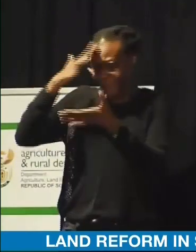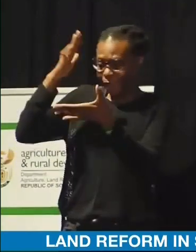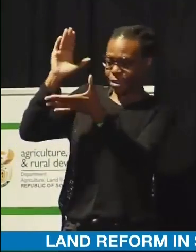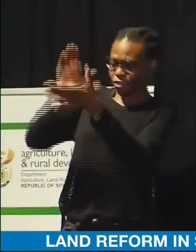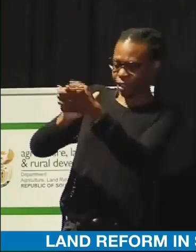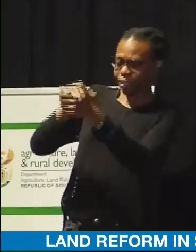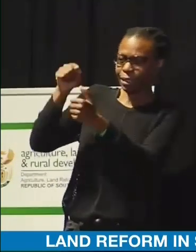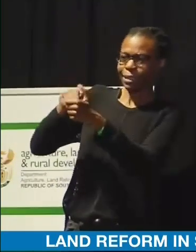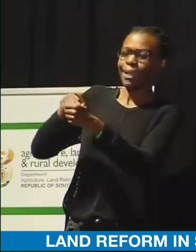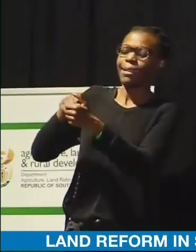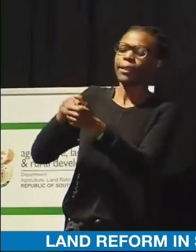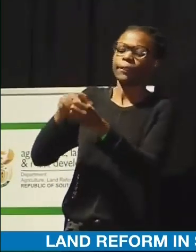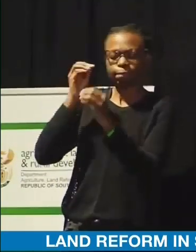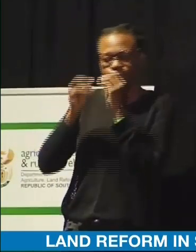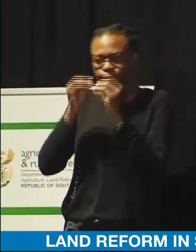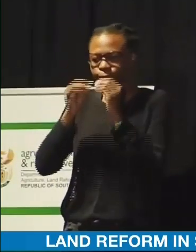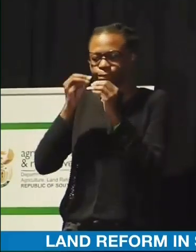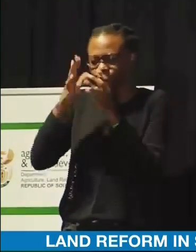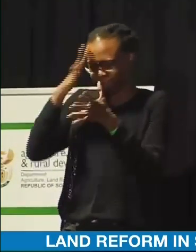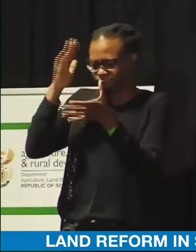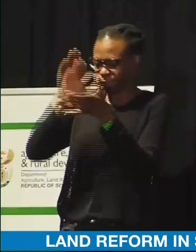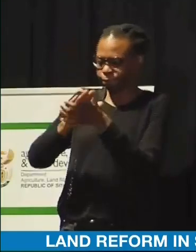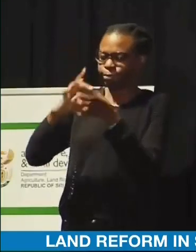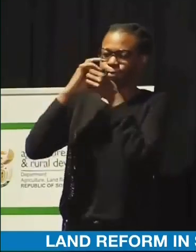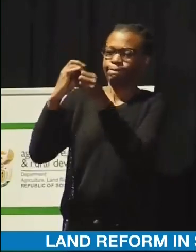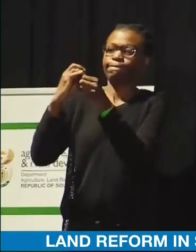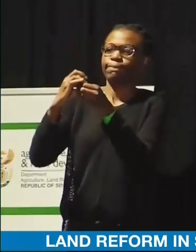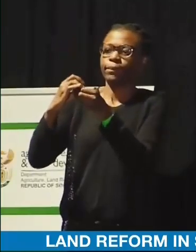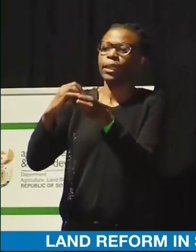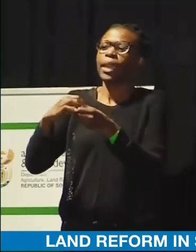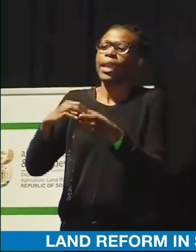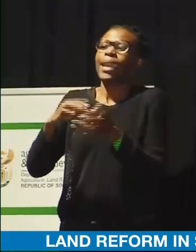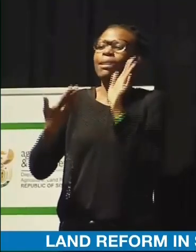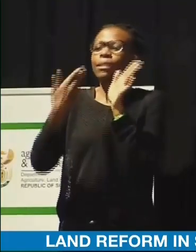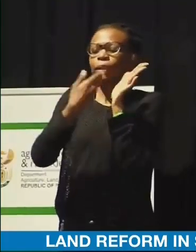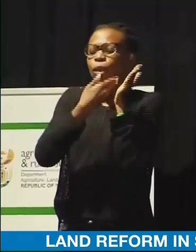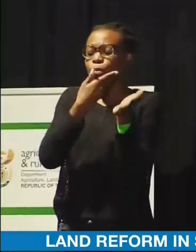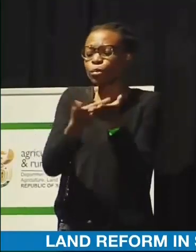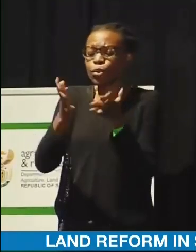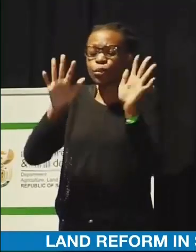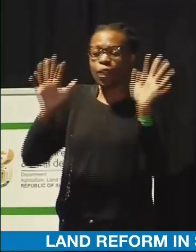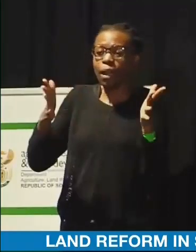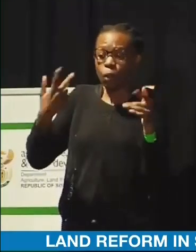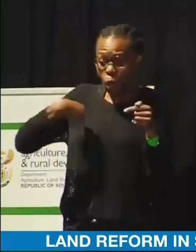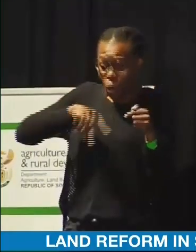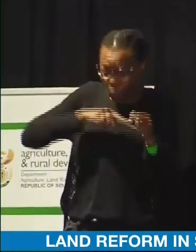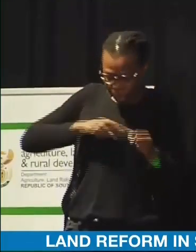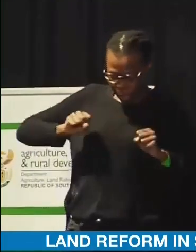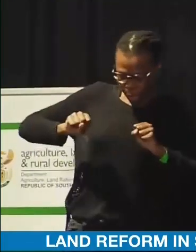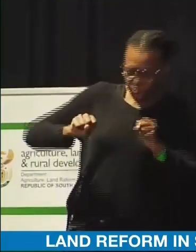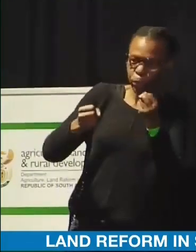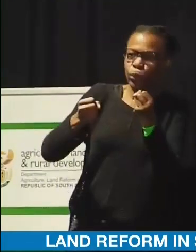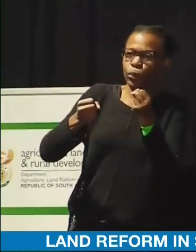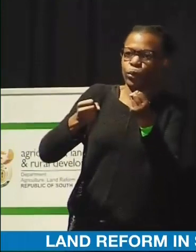And we are going to demonstrate that in our workings. We're going to work with you to shape